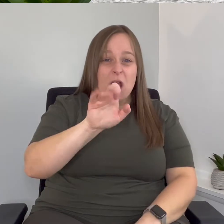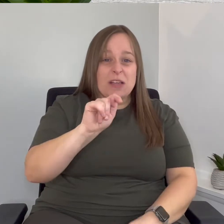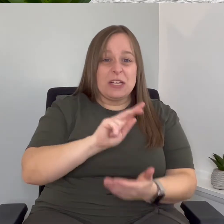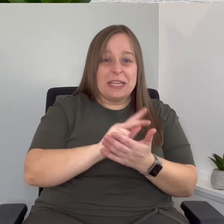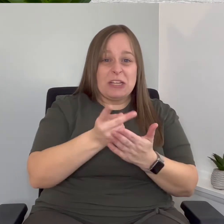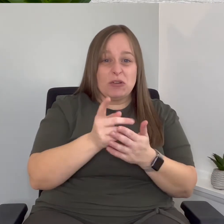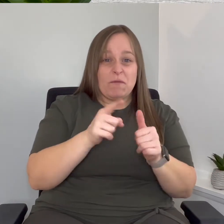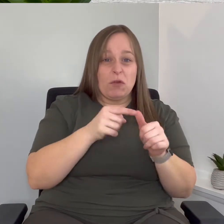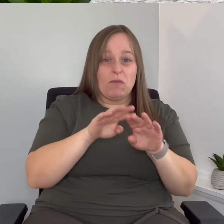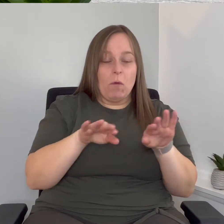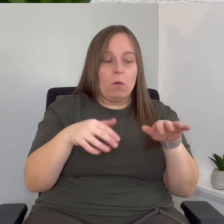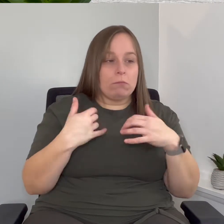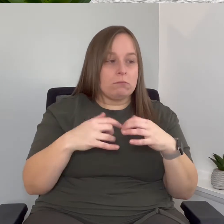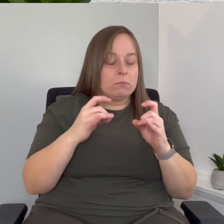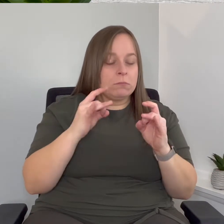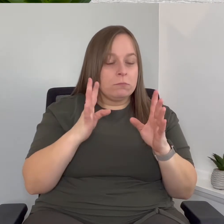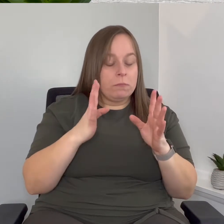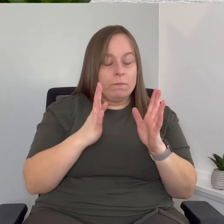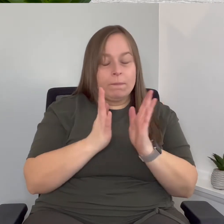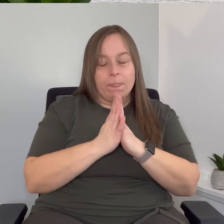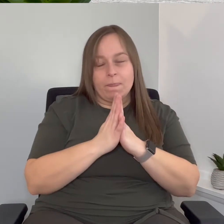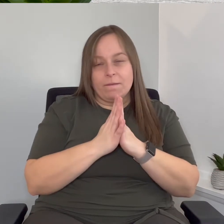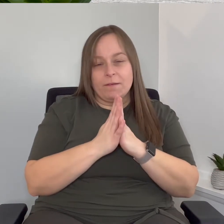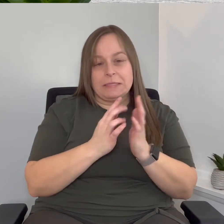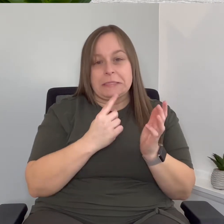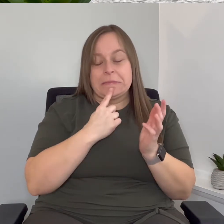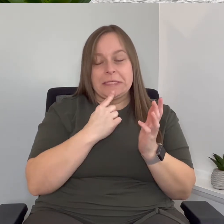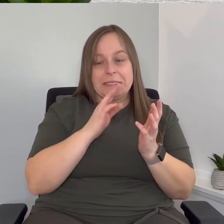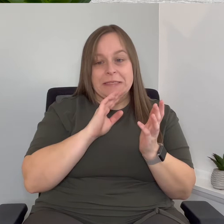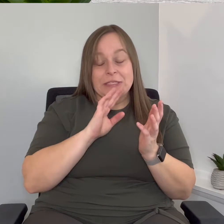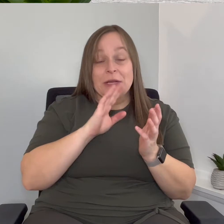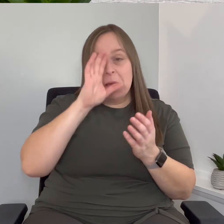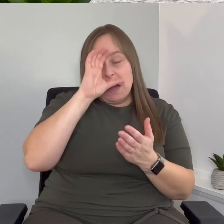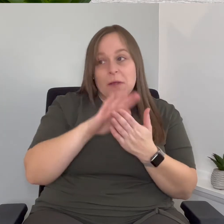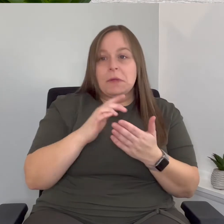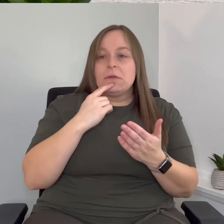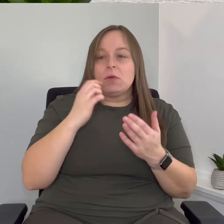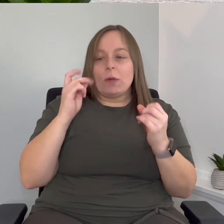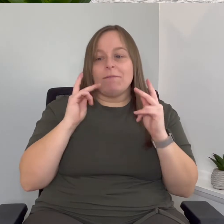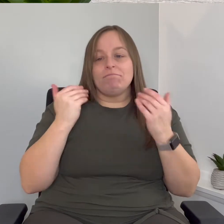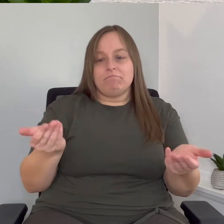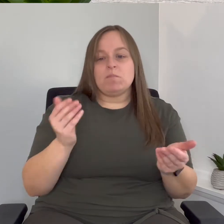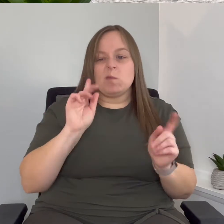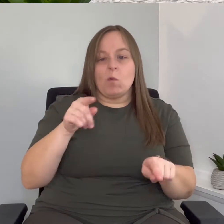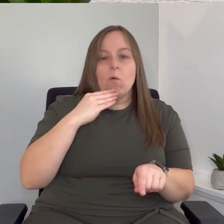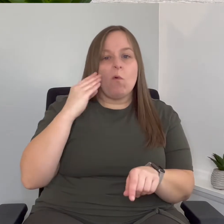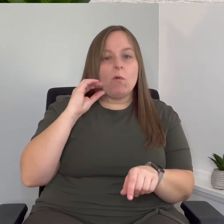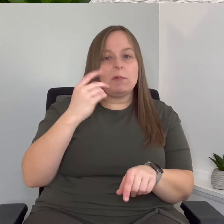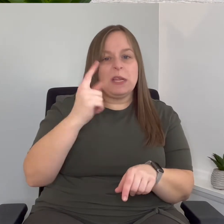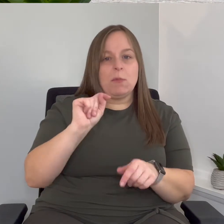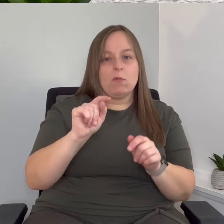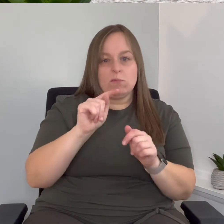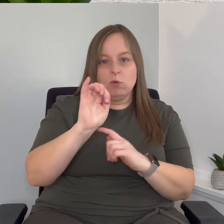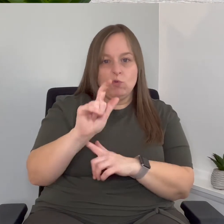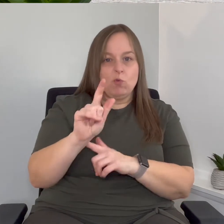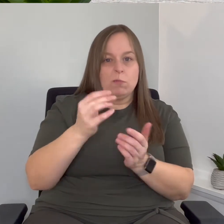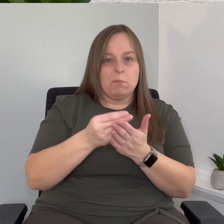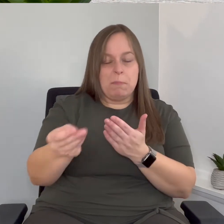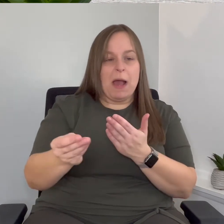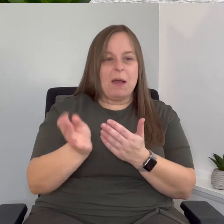kitchen and our first floor of our home so that was disappointing so that my husband was like okay let's just go to Home Depot and get the tool that we need which was